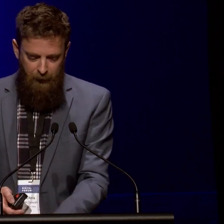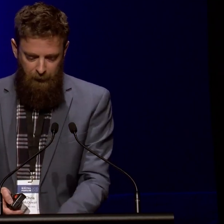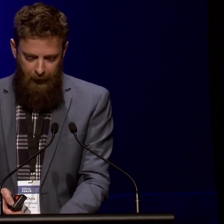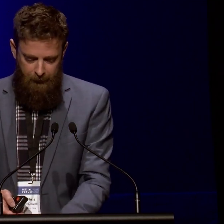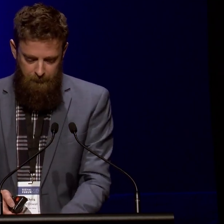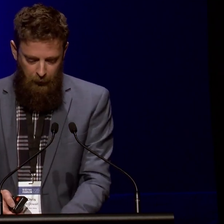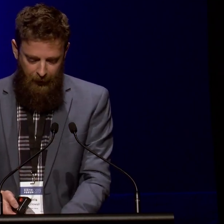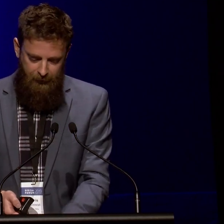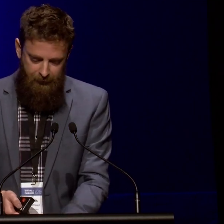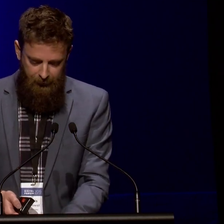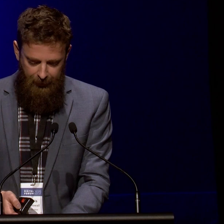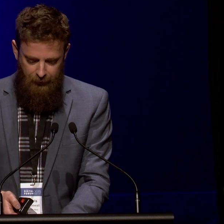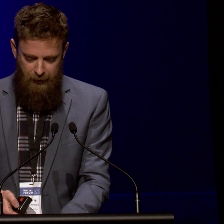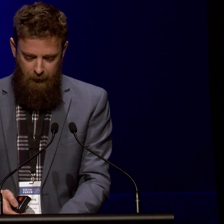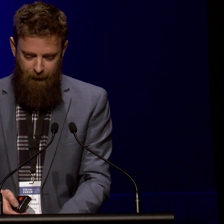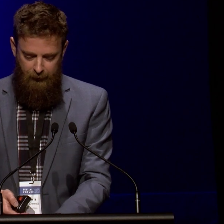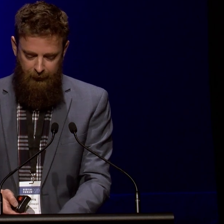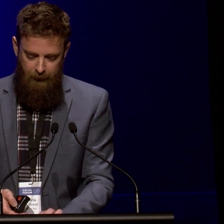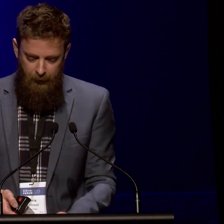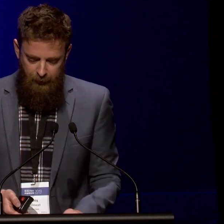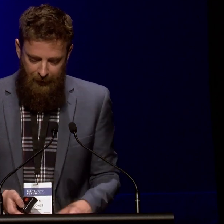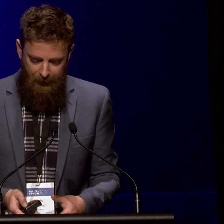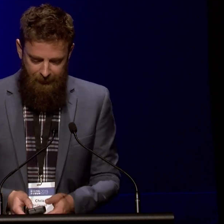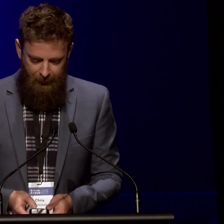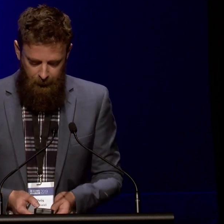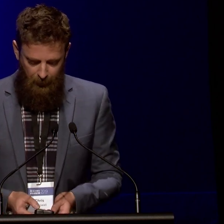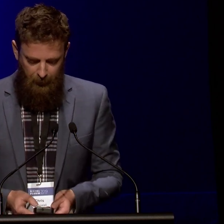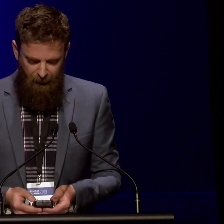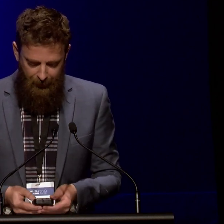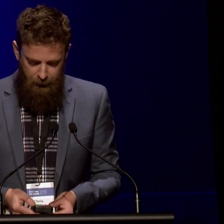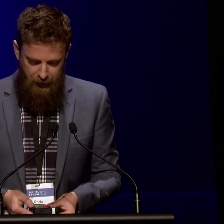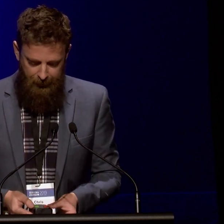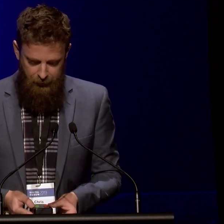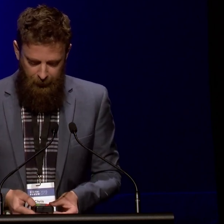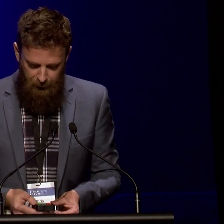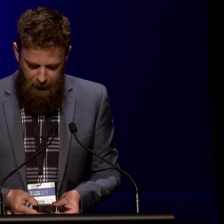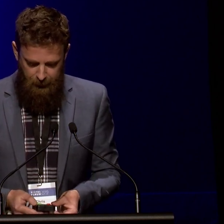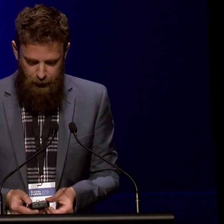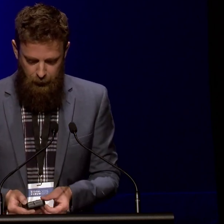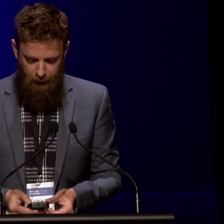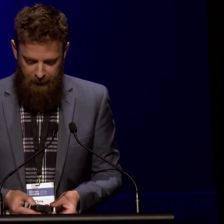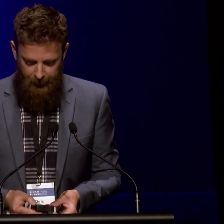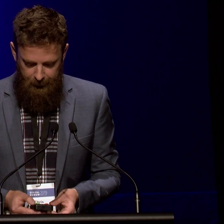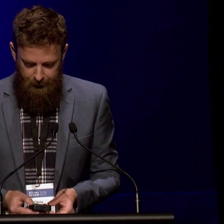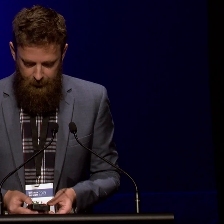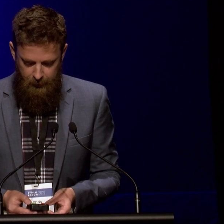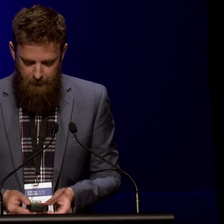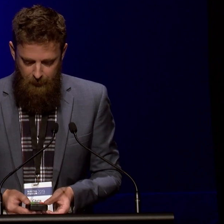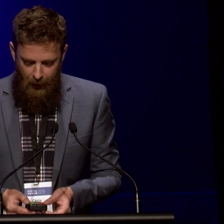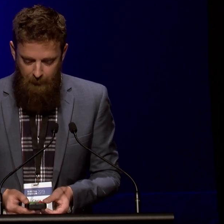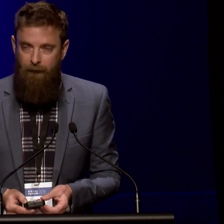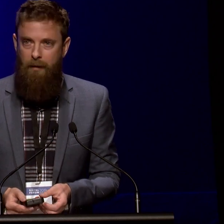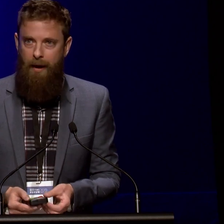Vermeer was right, both artistically and geographically, to make that subtle but profound change in the direction of the geographer's gaze,